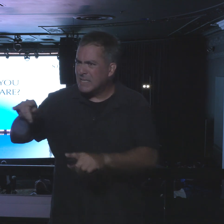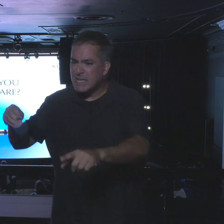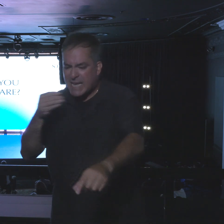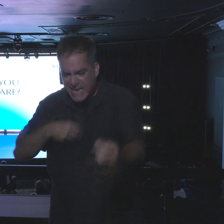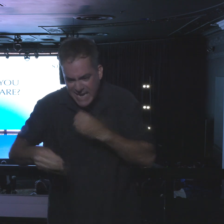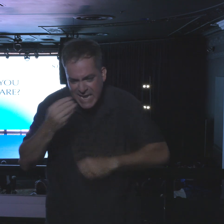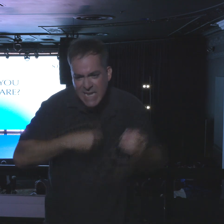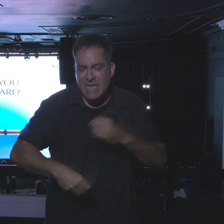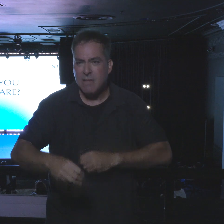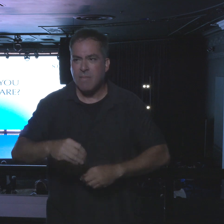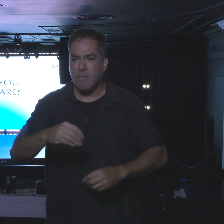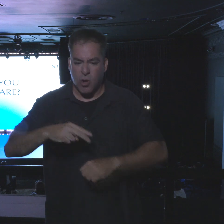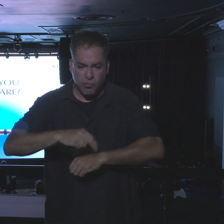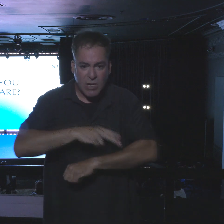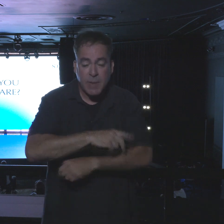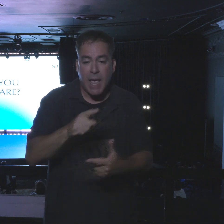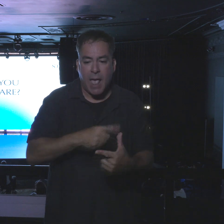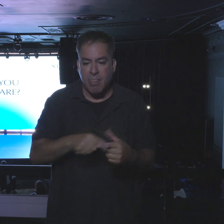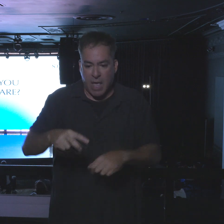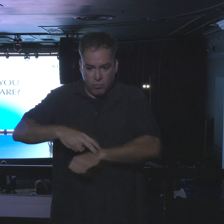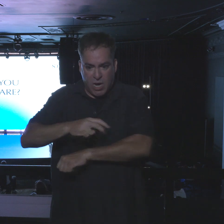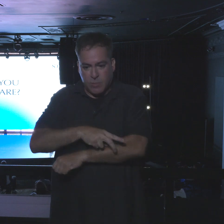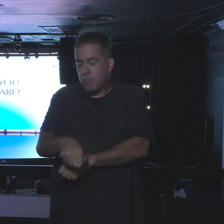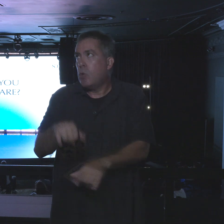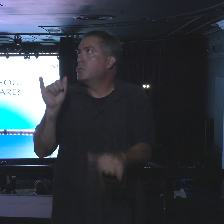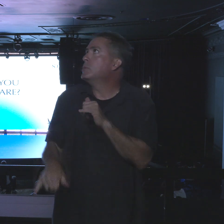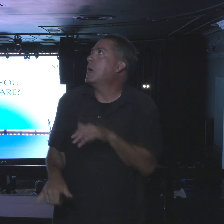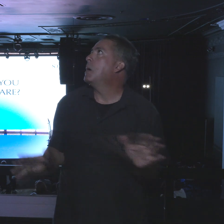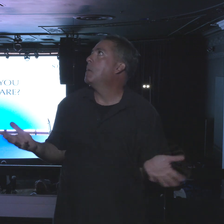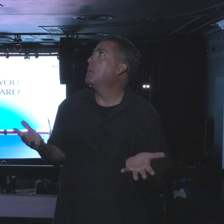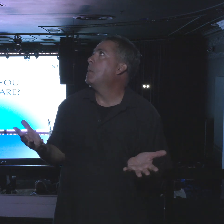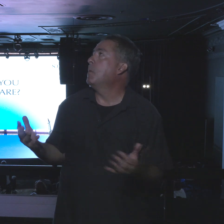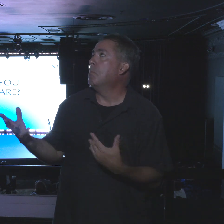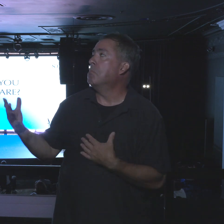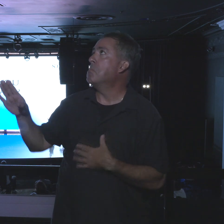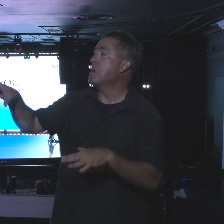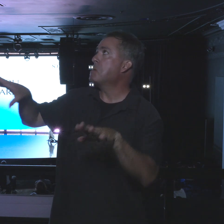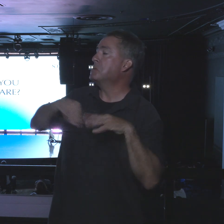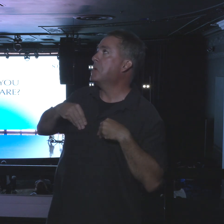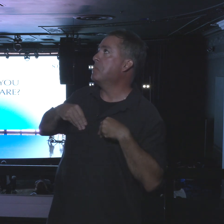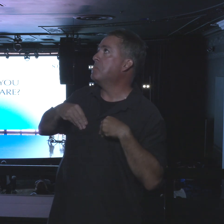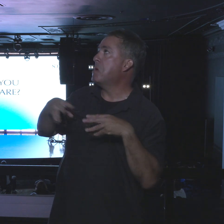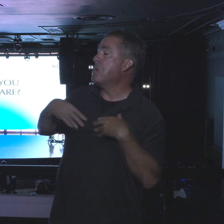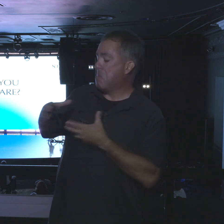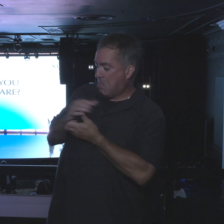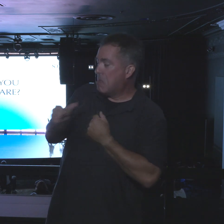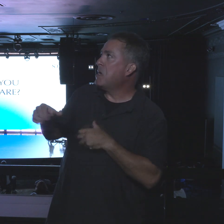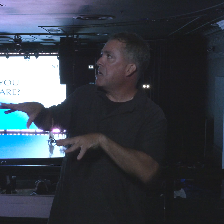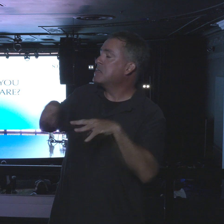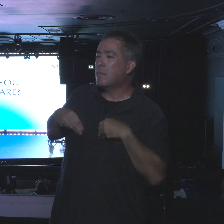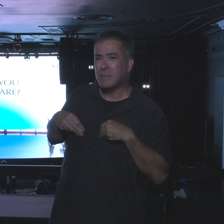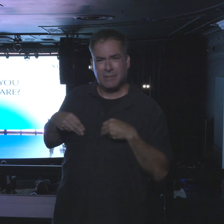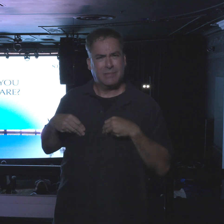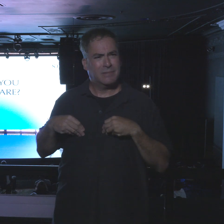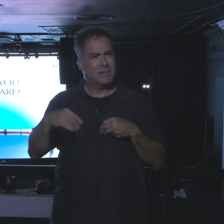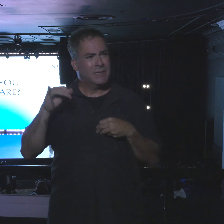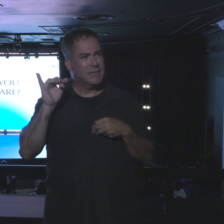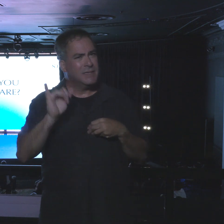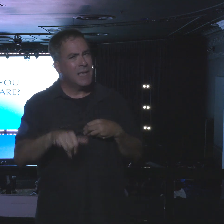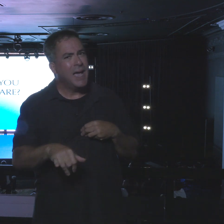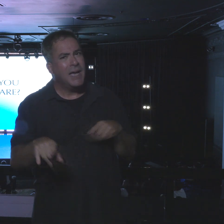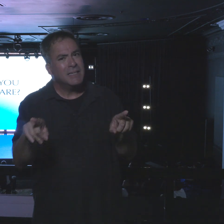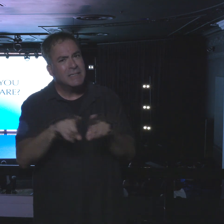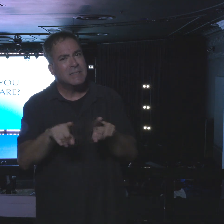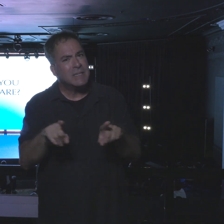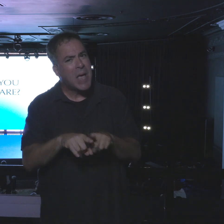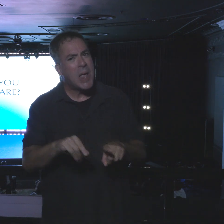alive, and the grasshopper just sits there and takes it and allows it to happen. Is that just not like